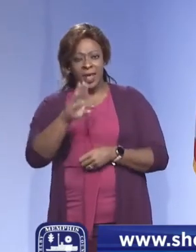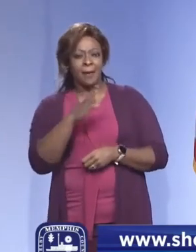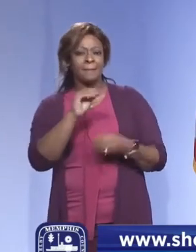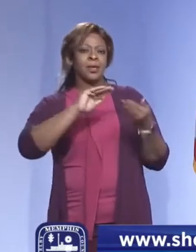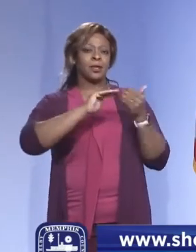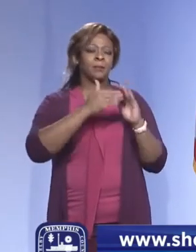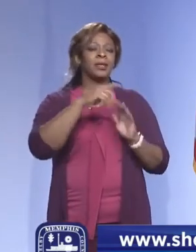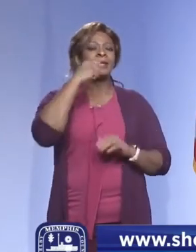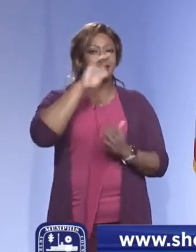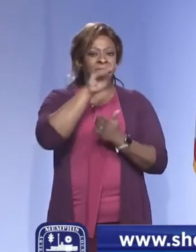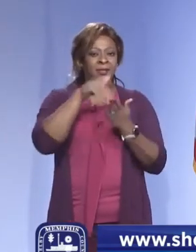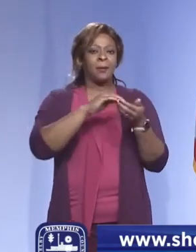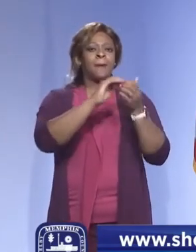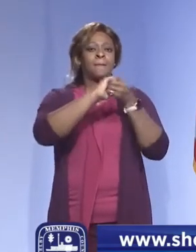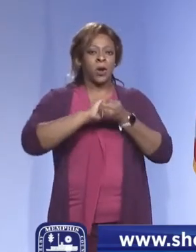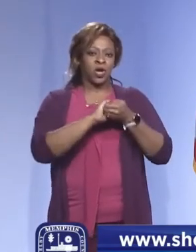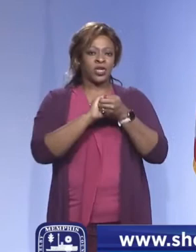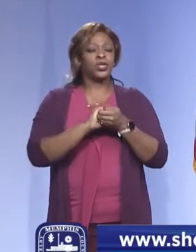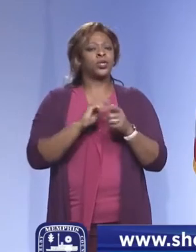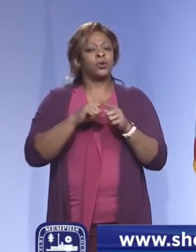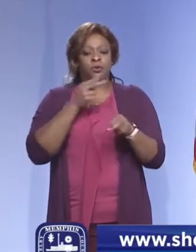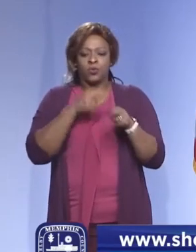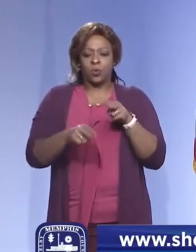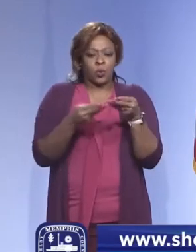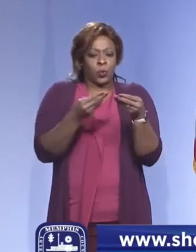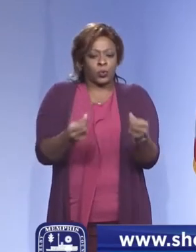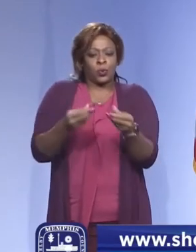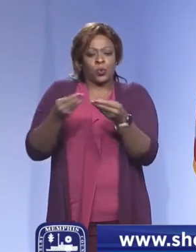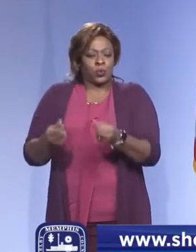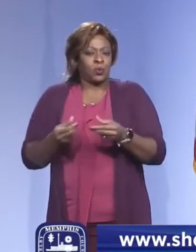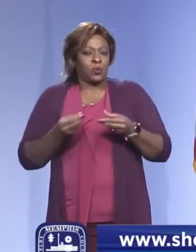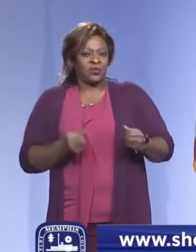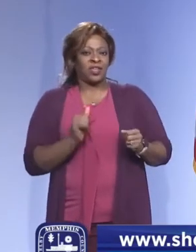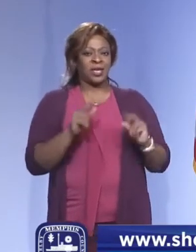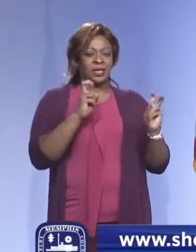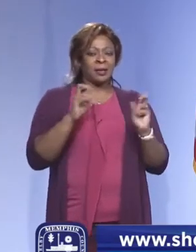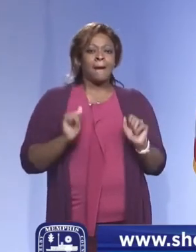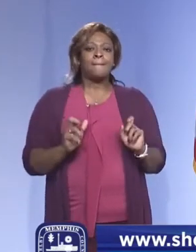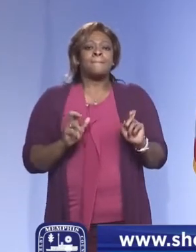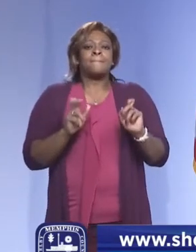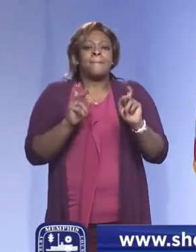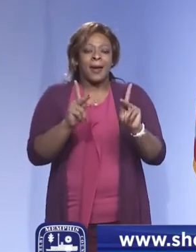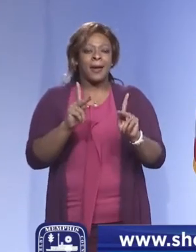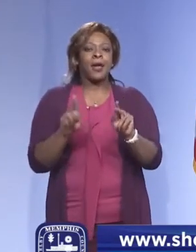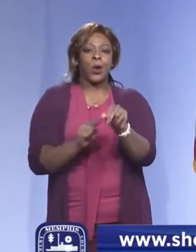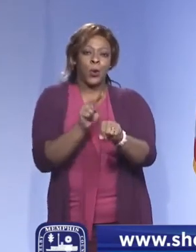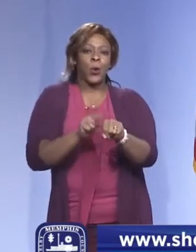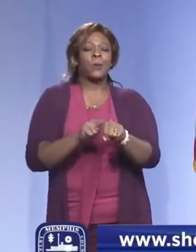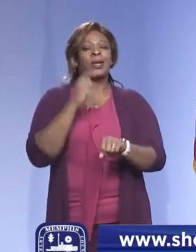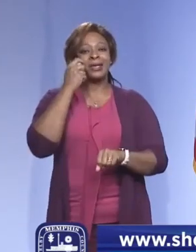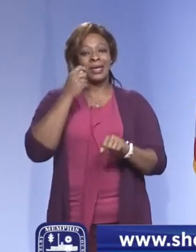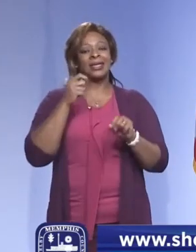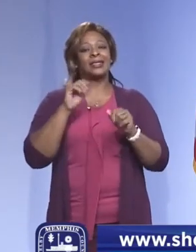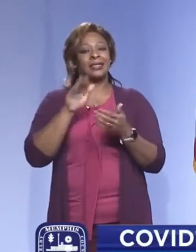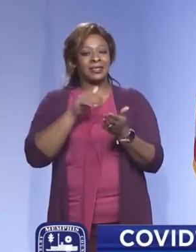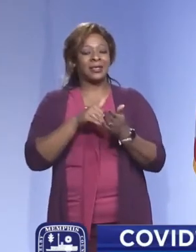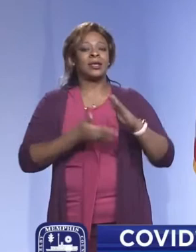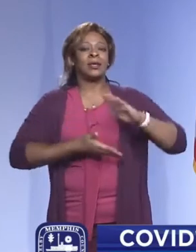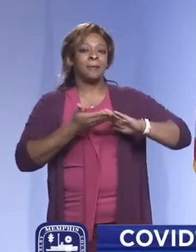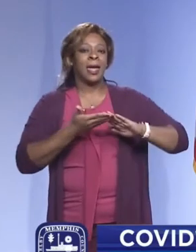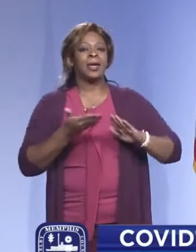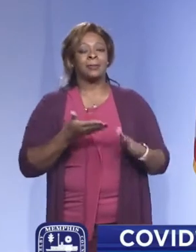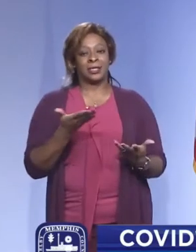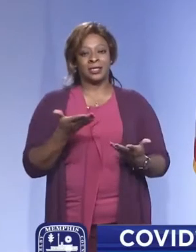community test site partners to quickly resolve those issues and get us back to our normal test center capacity and operations.